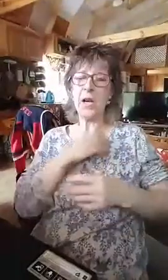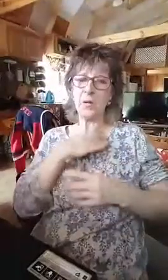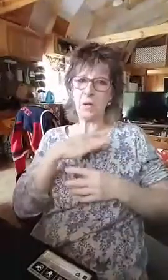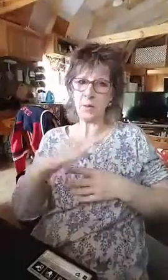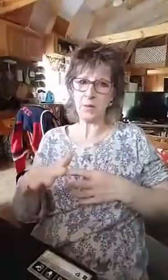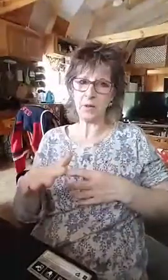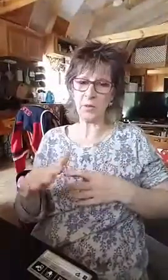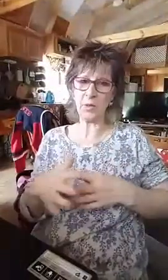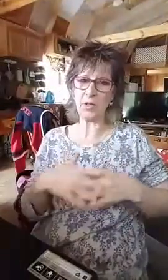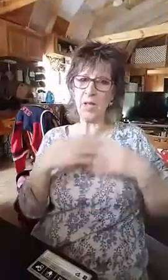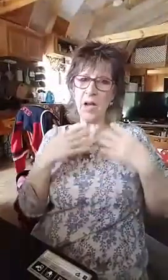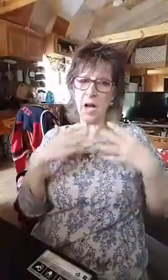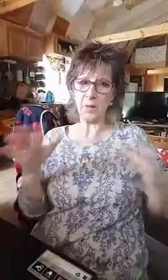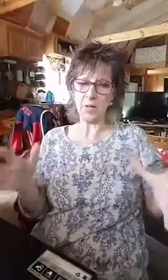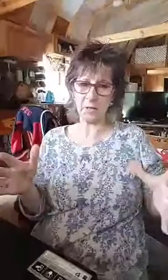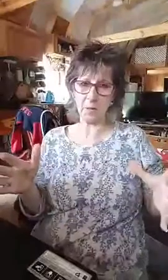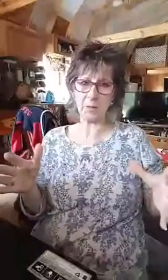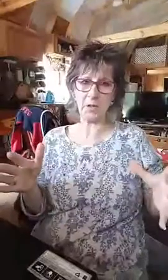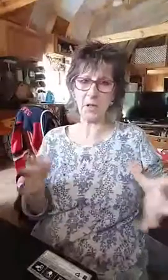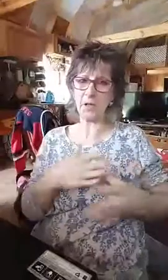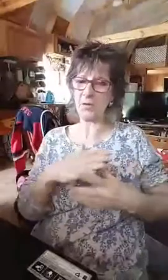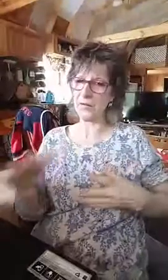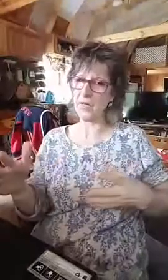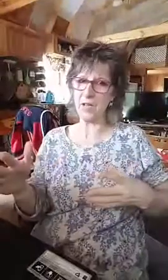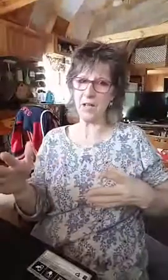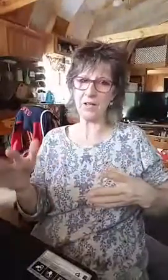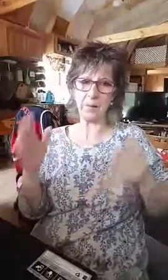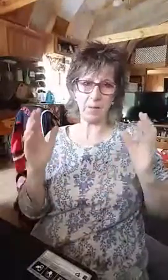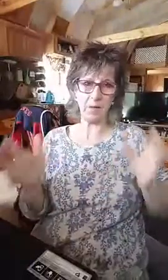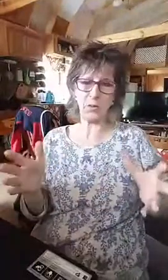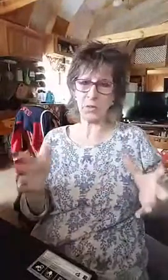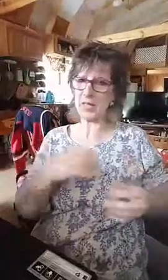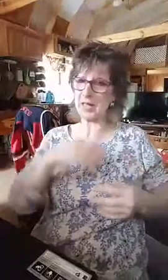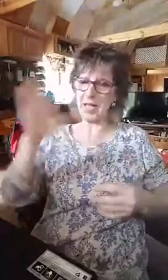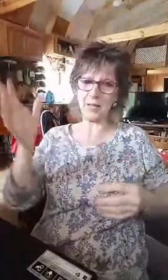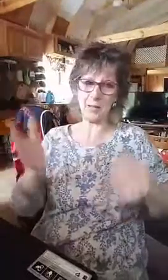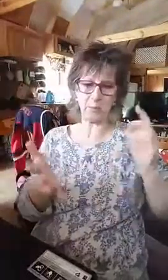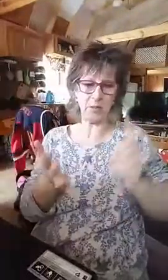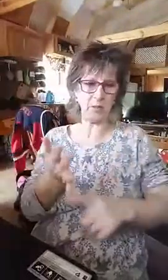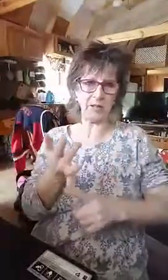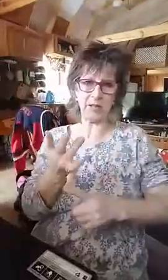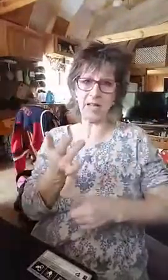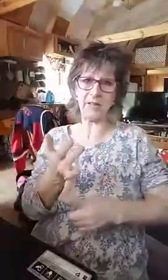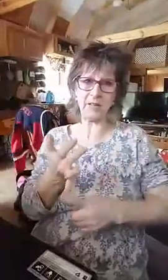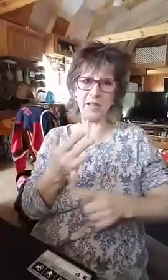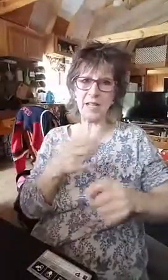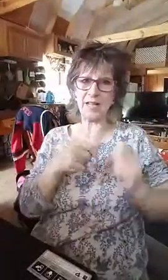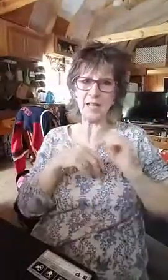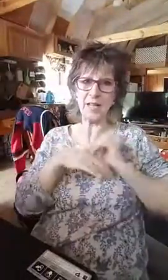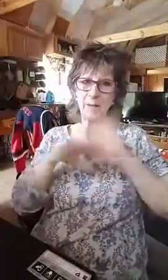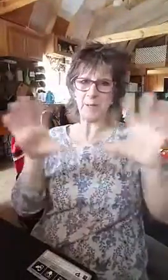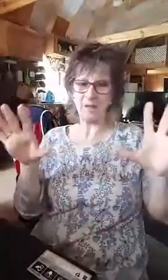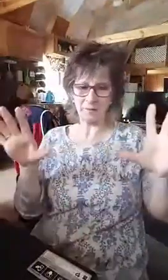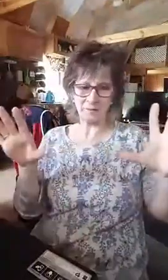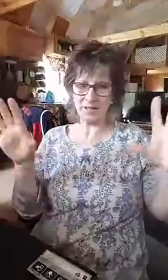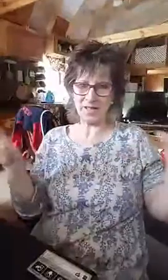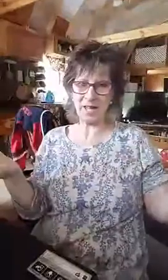you want to publish your book. I'm also a publishing coach for $300. I publish your book, get it out there, print a book in your hand in 30 days, but I don't, it's not an